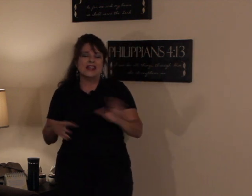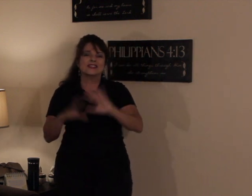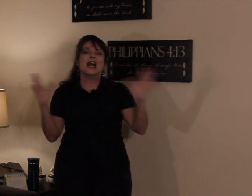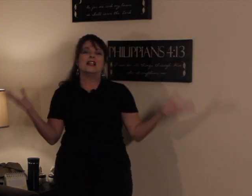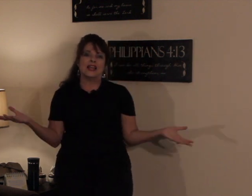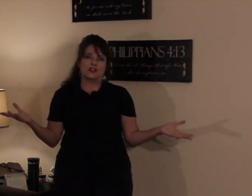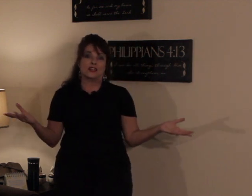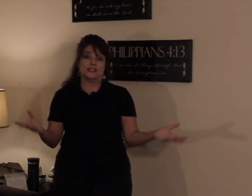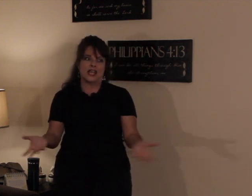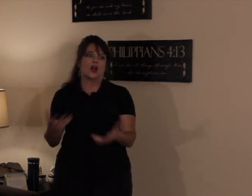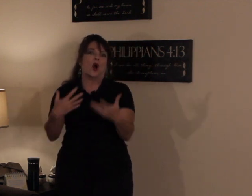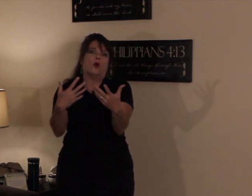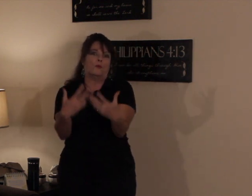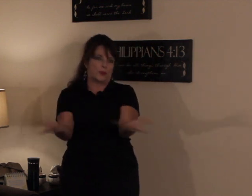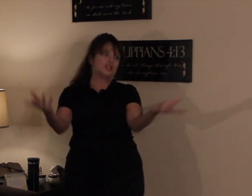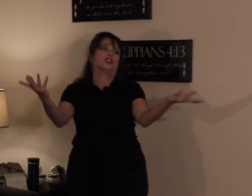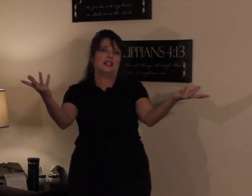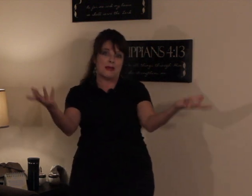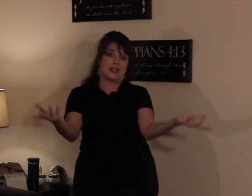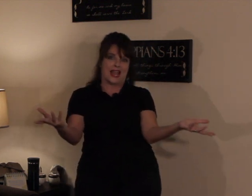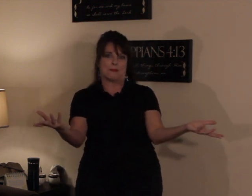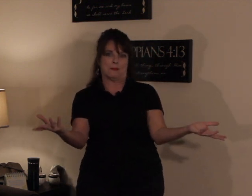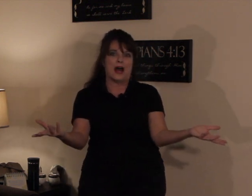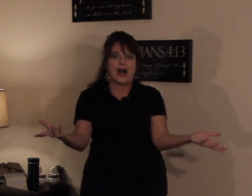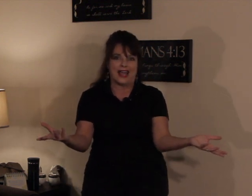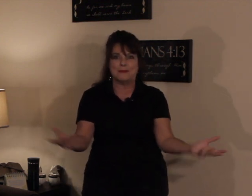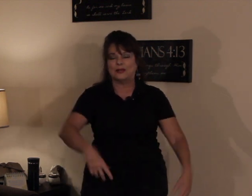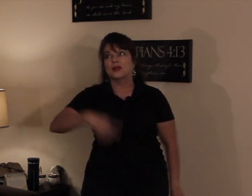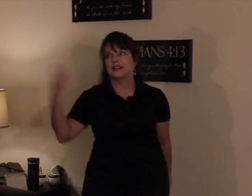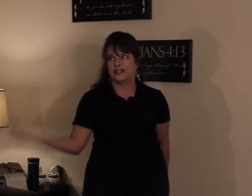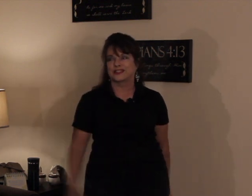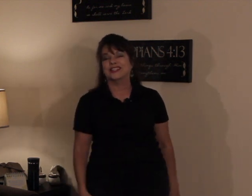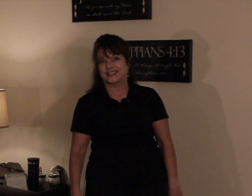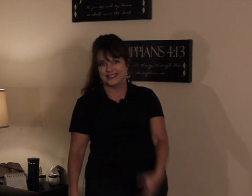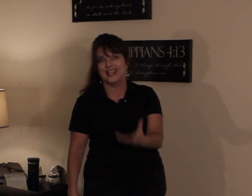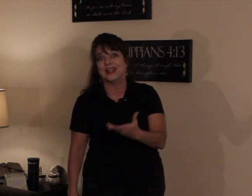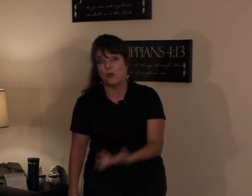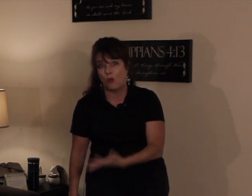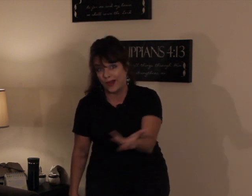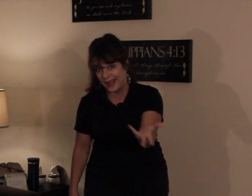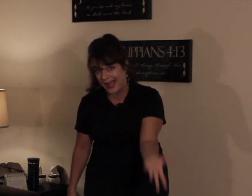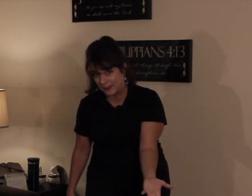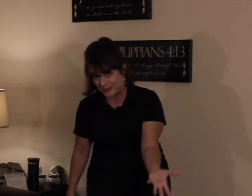it's not like you're going to take a whole bushel and make an apple pie. I mean, really, you're just going to take one apple.